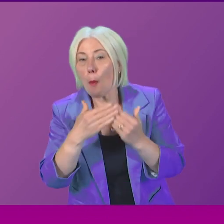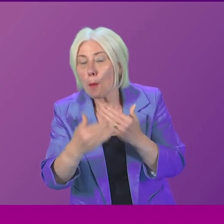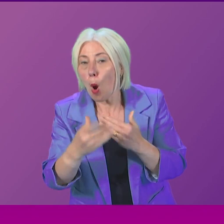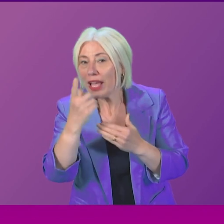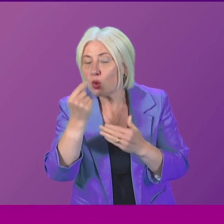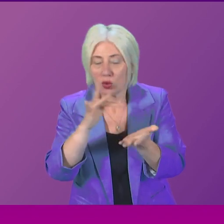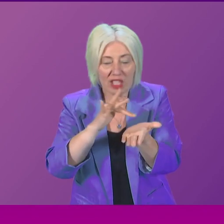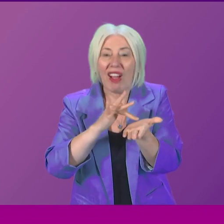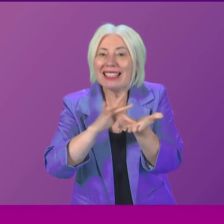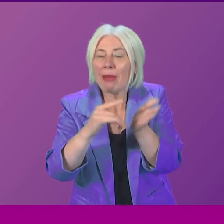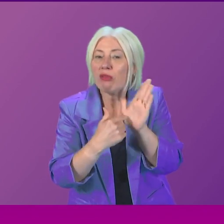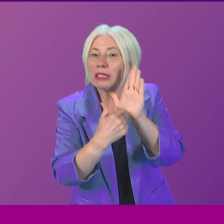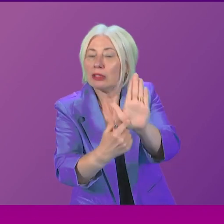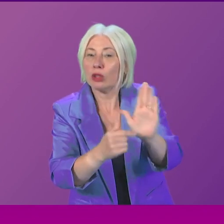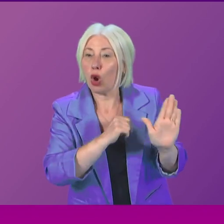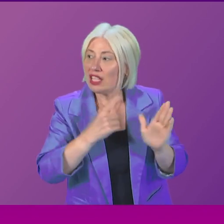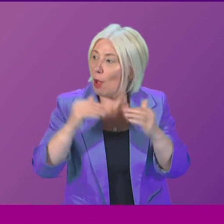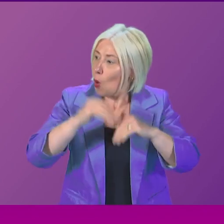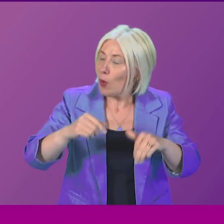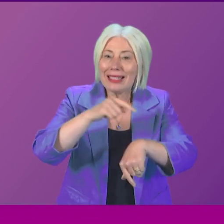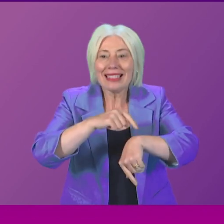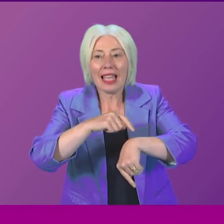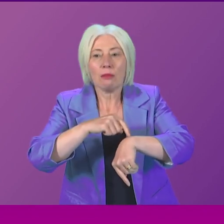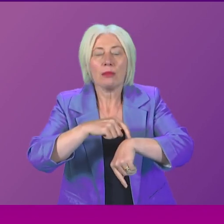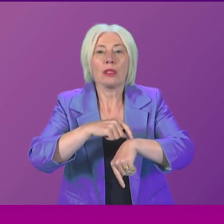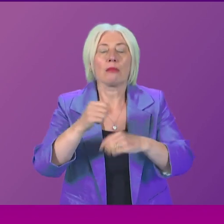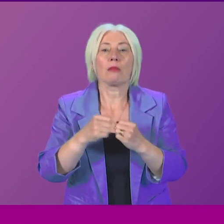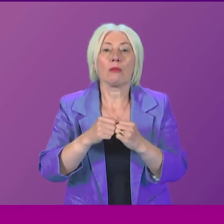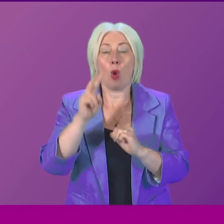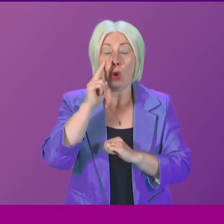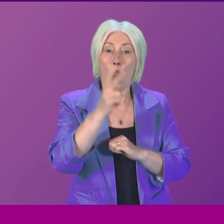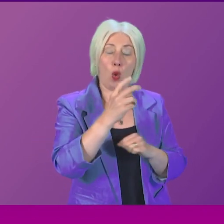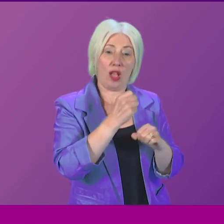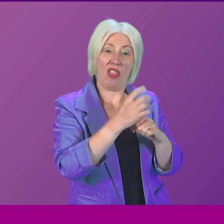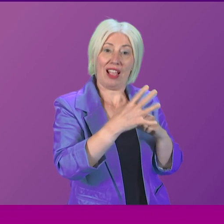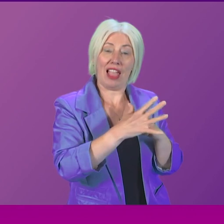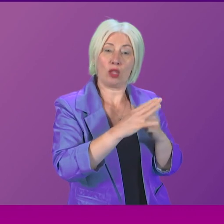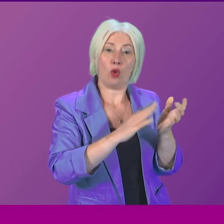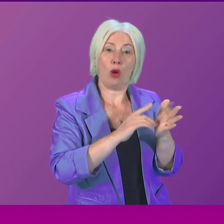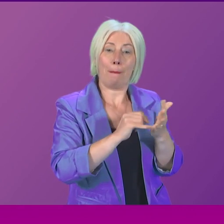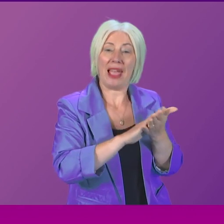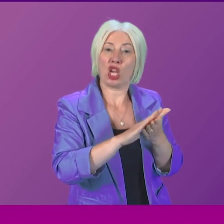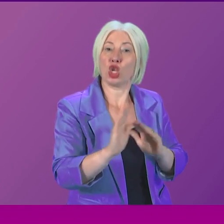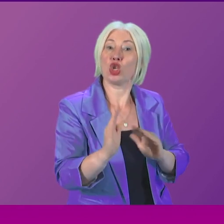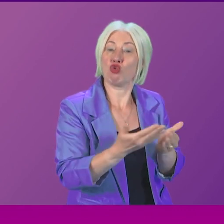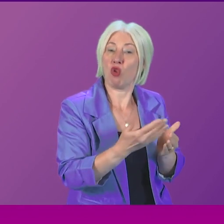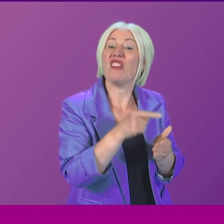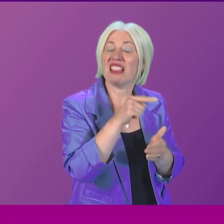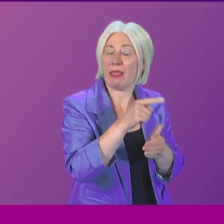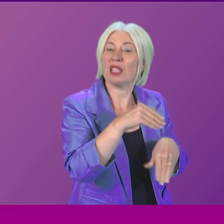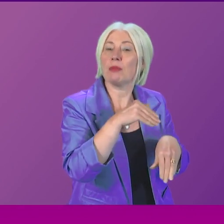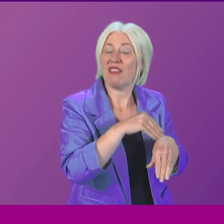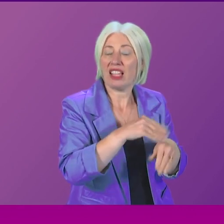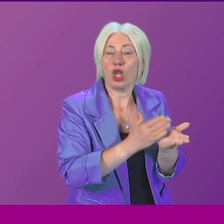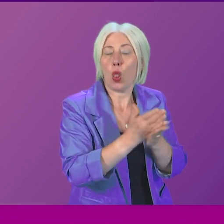transparent as we are around waiting times. When I look at, for example, the Glasgow Mesh Service, there's simply no doubt that that has been affected because